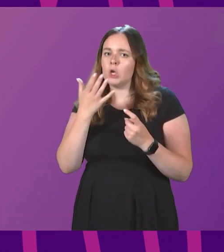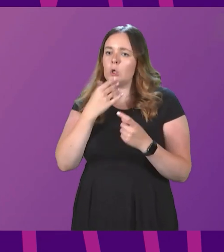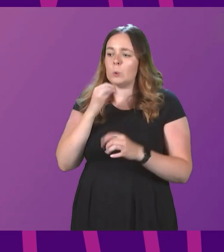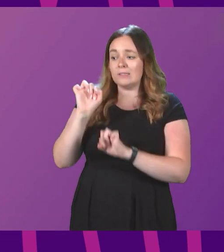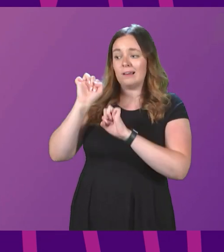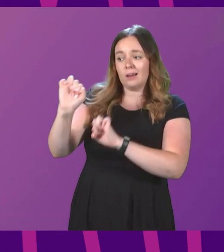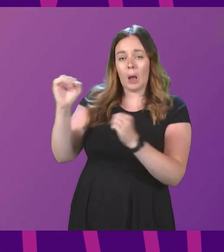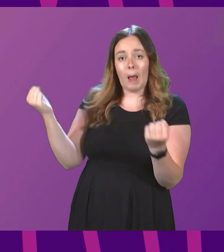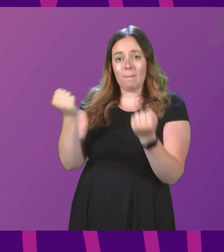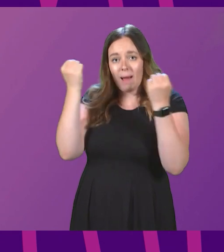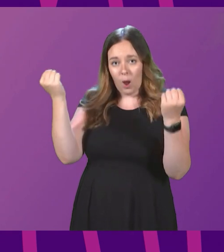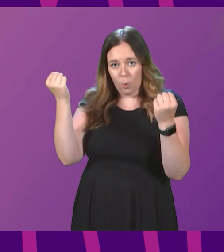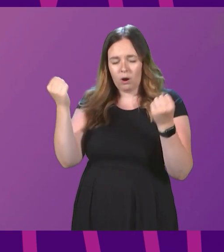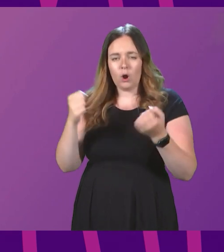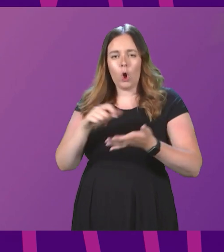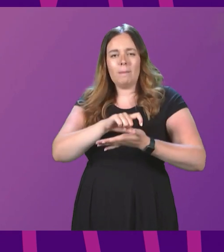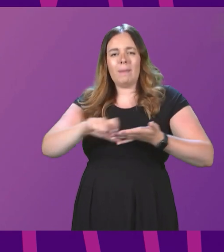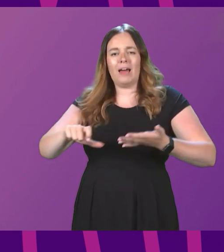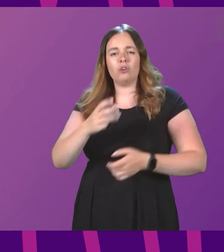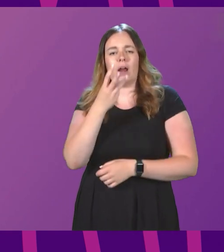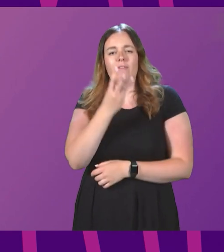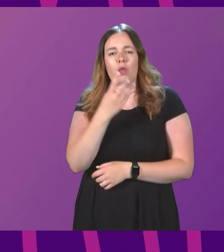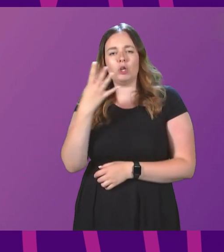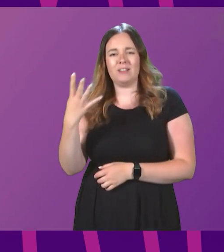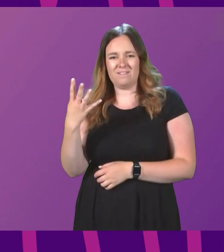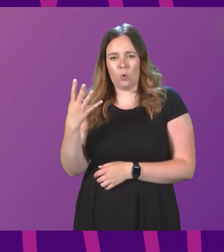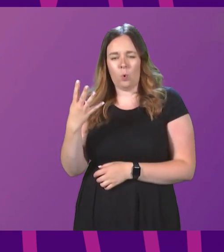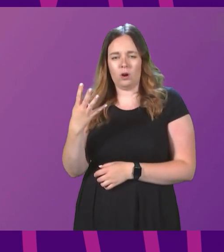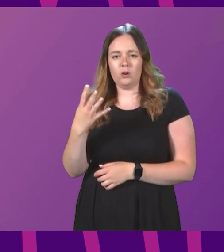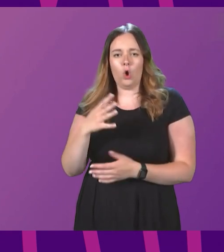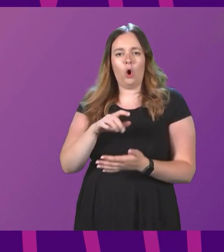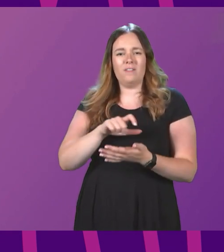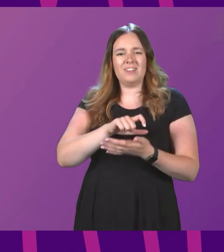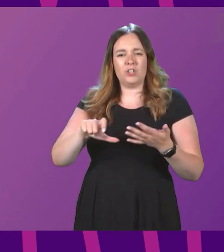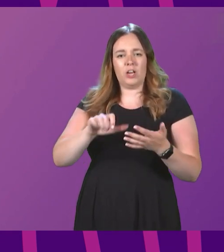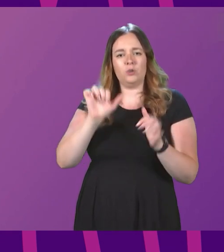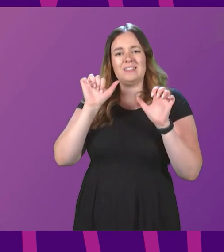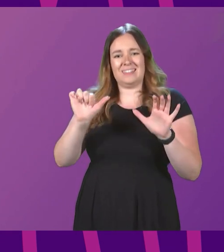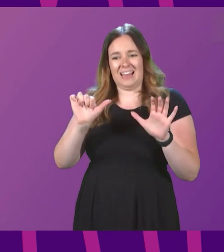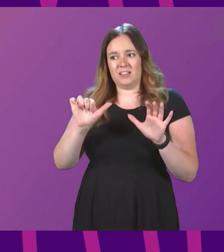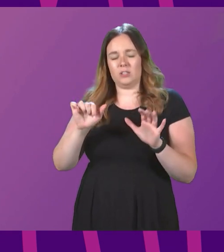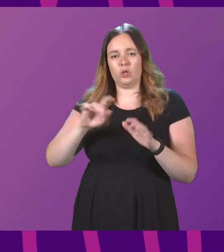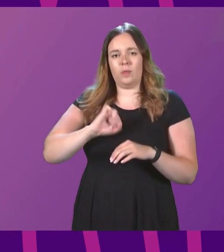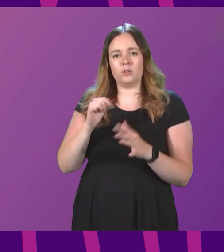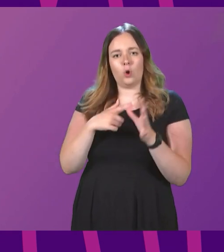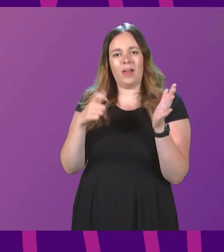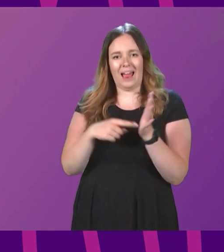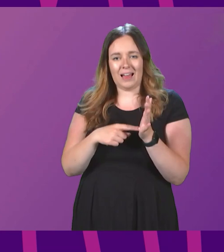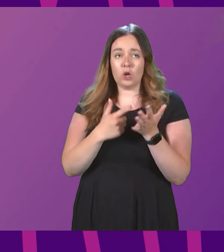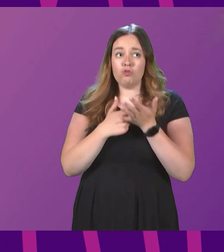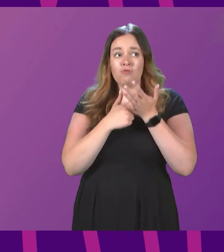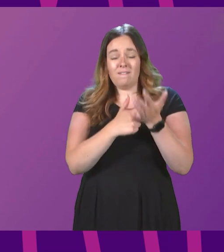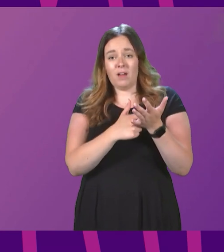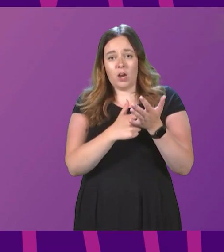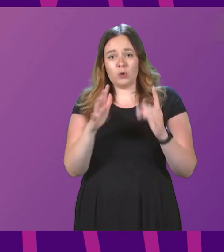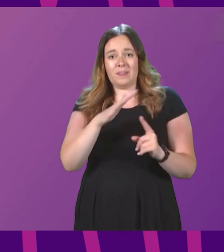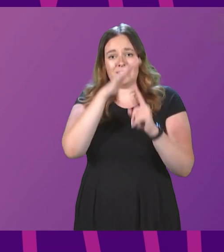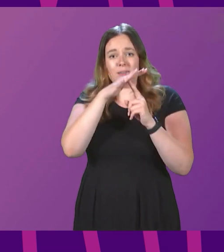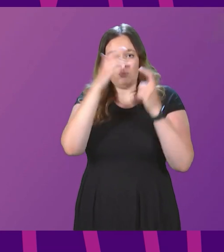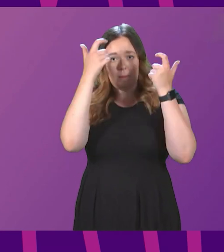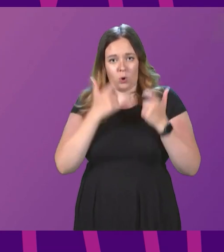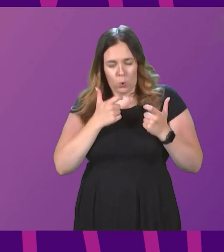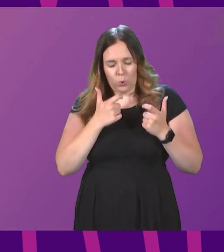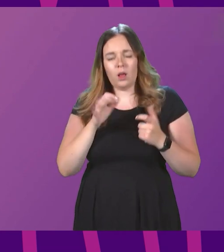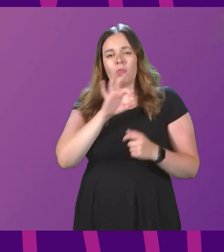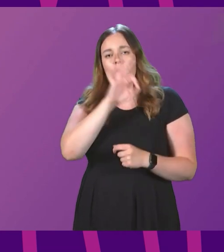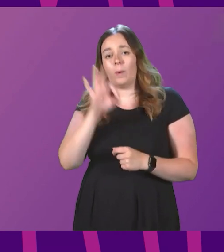she has under paragraph 34 of Schedule 6 to the Scotland Act to refer to the Supreme Court the question of